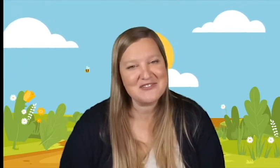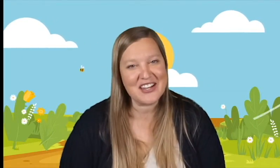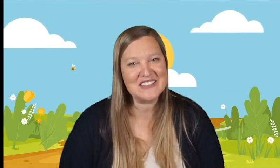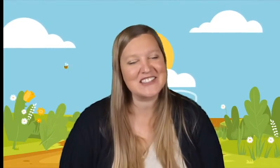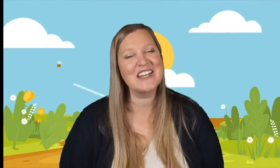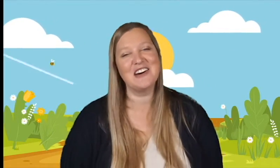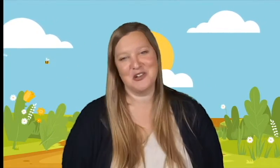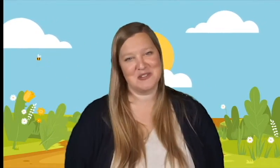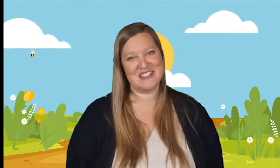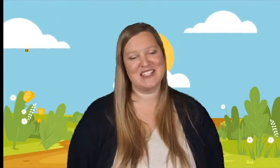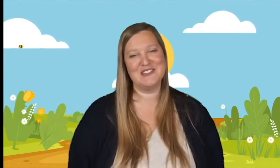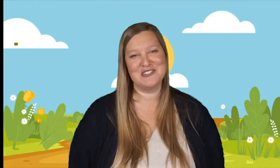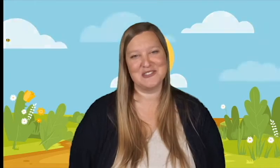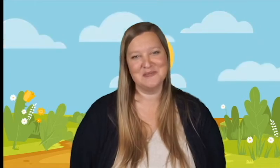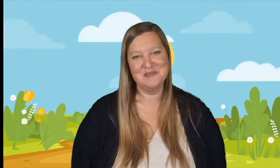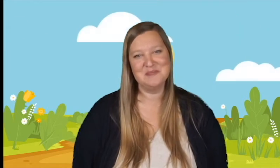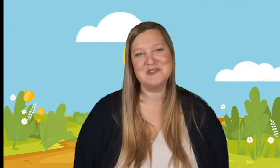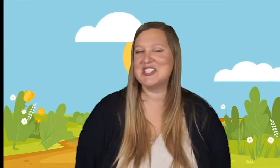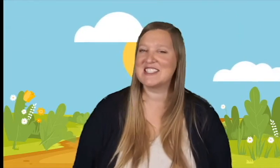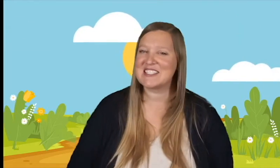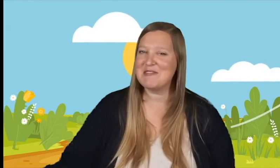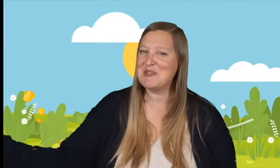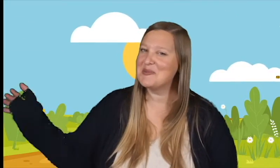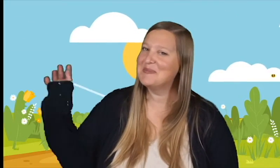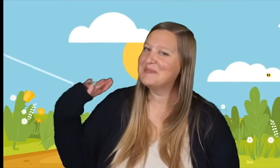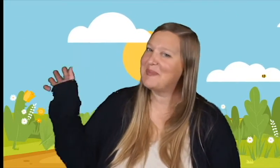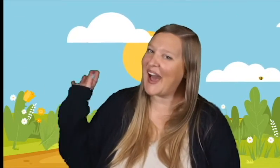face and I hope to see you soon. Jesus give you. Bye.